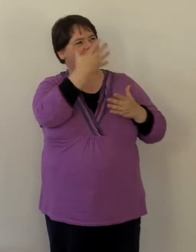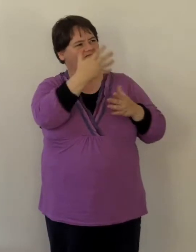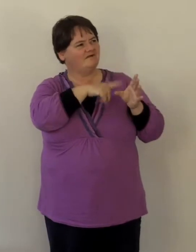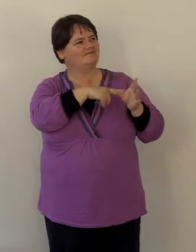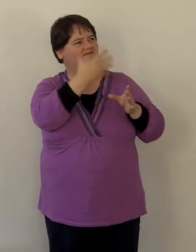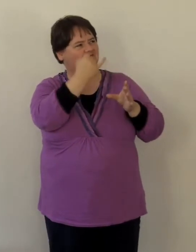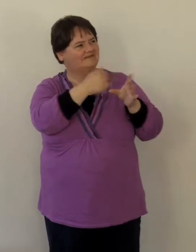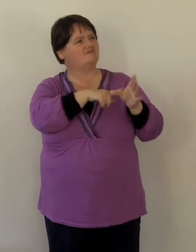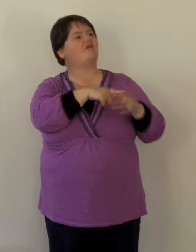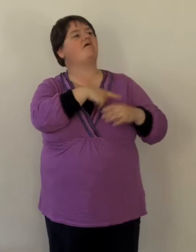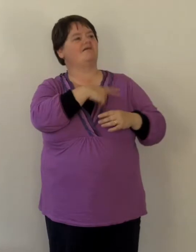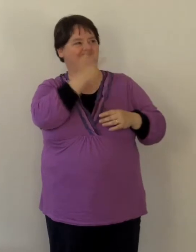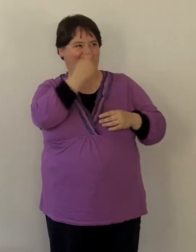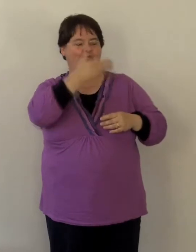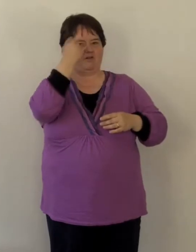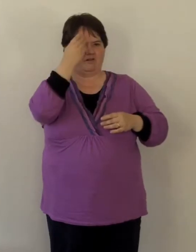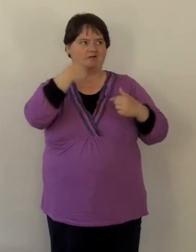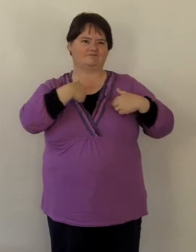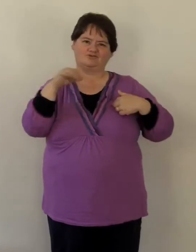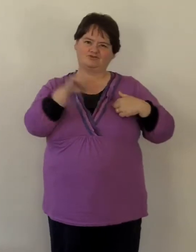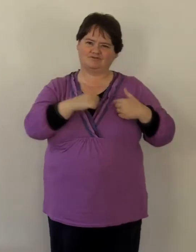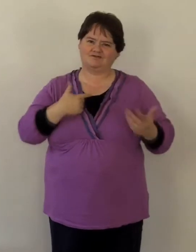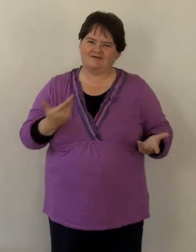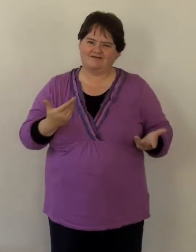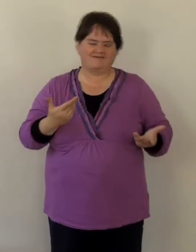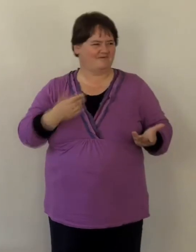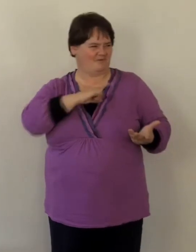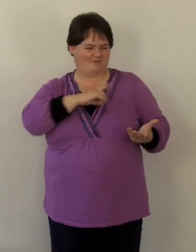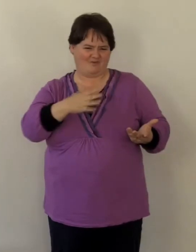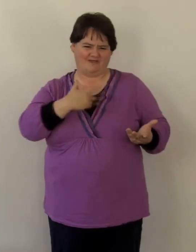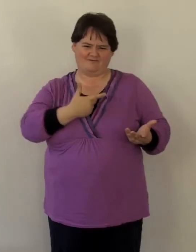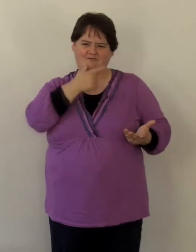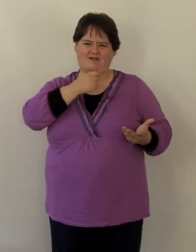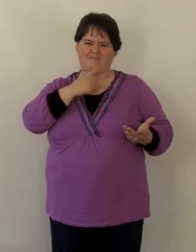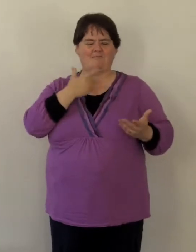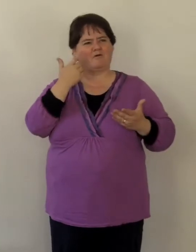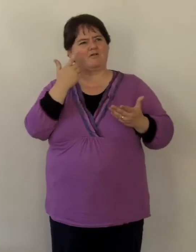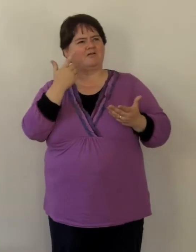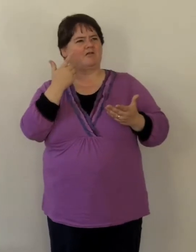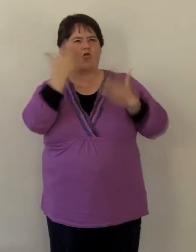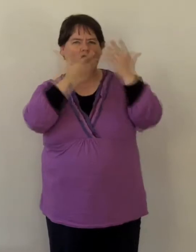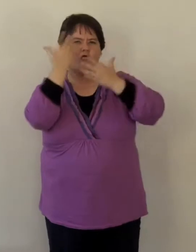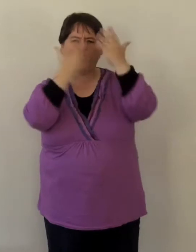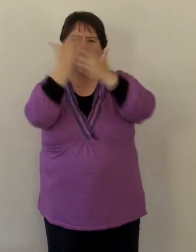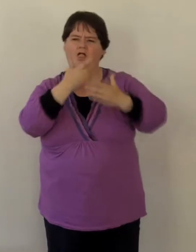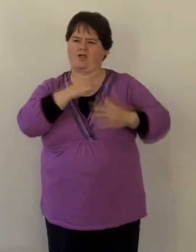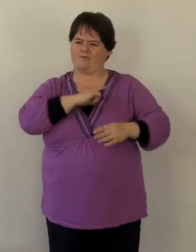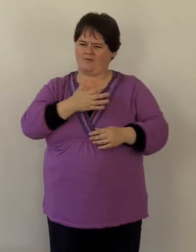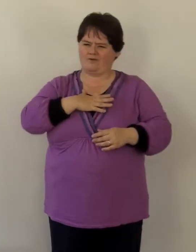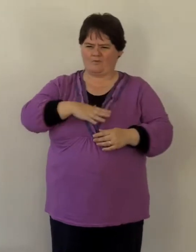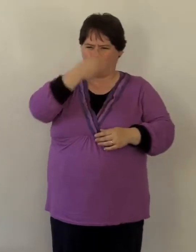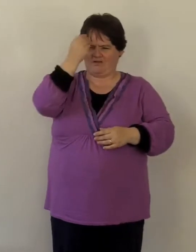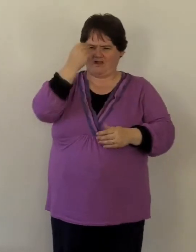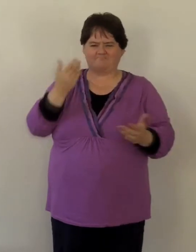and it's a great charting of why do people not want to see what is obvious and